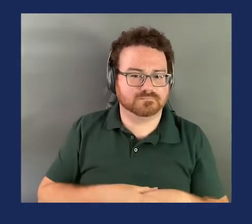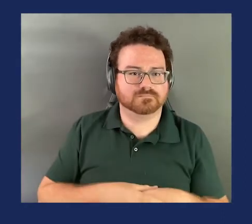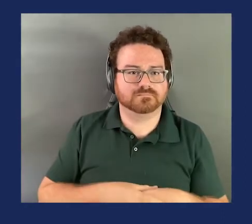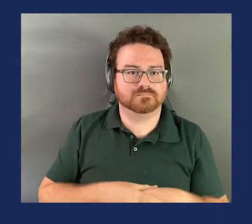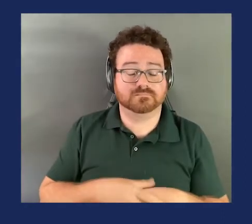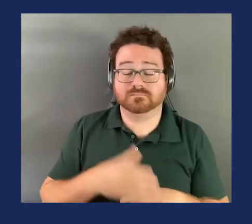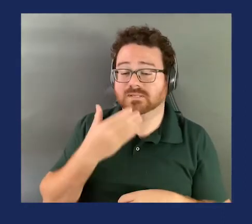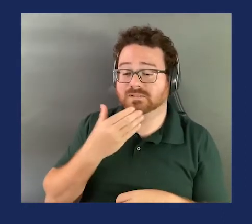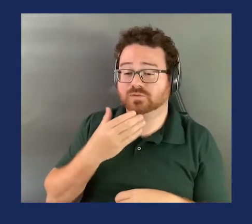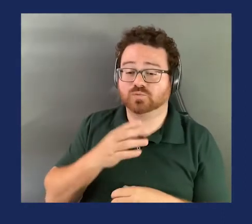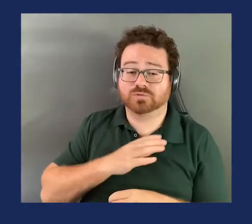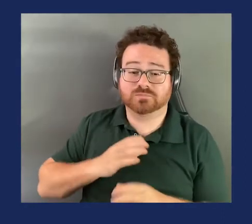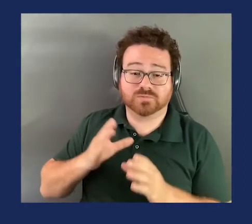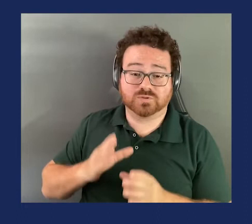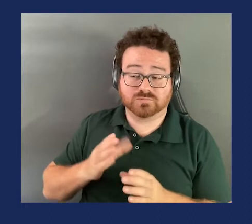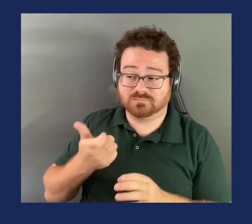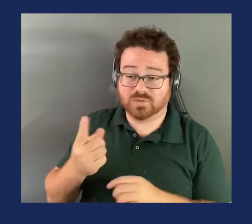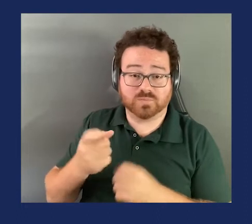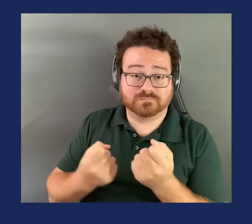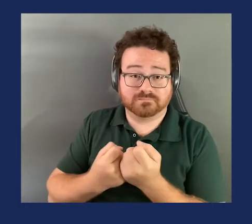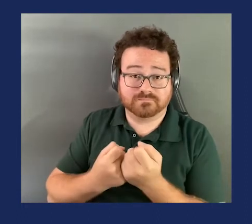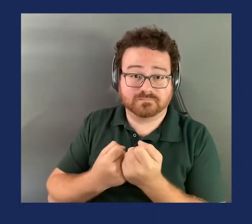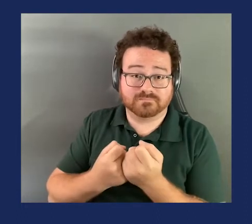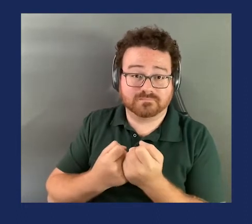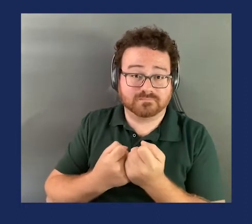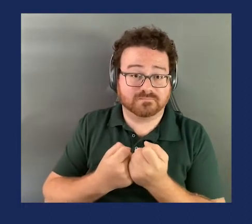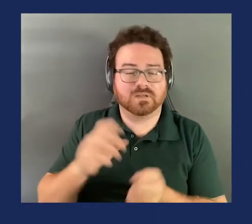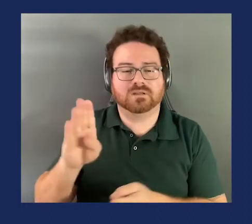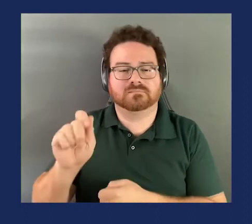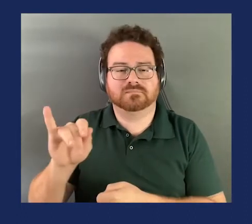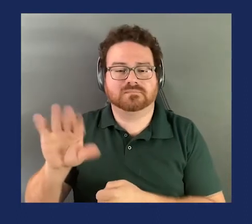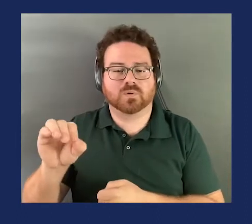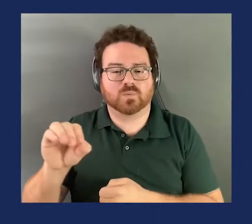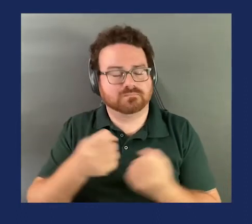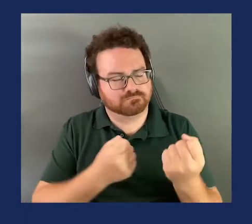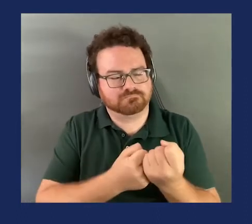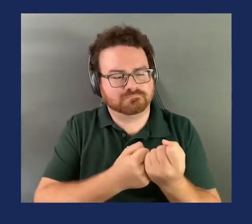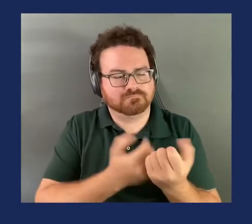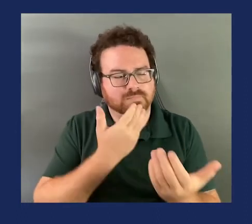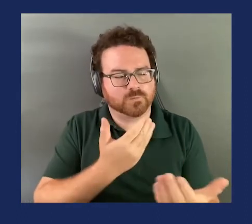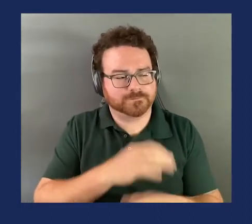Thank you, Commissioner. Is there a second? Second. Thank you, Commissioner.